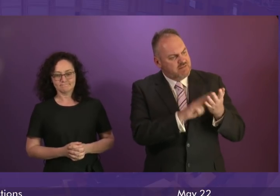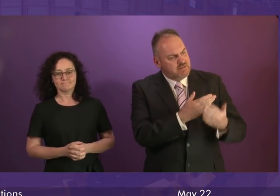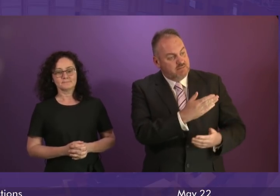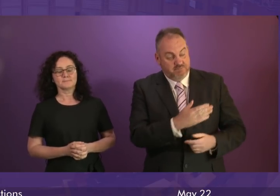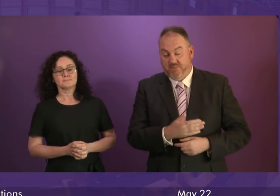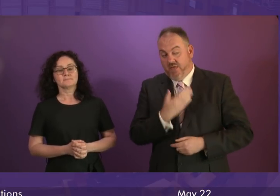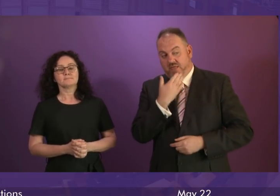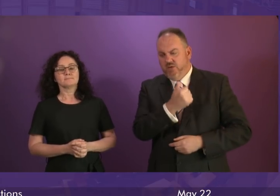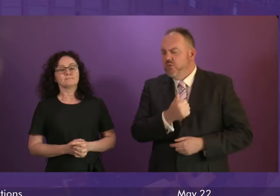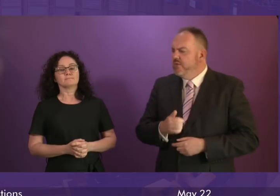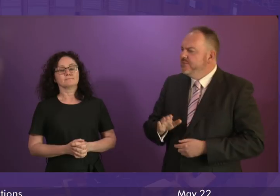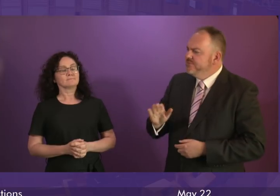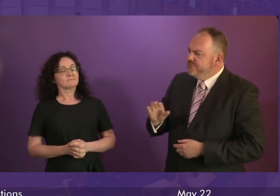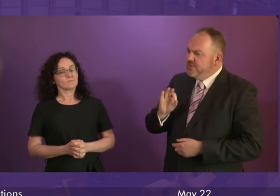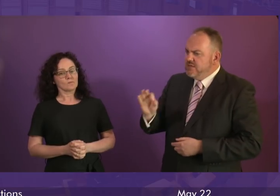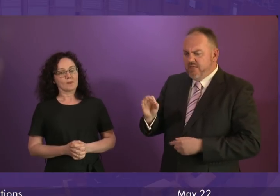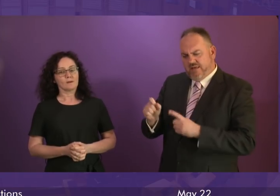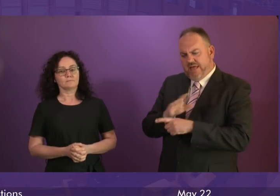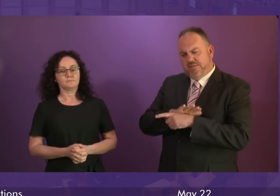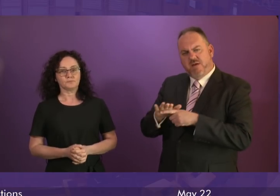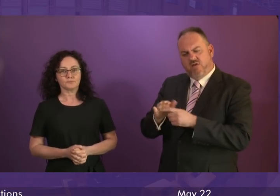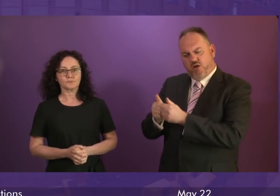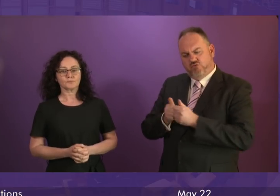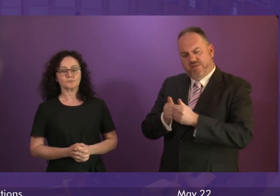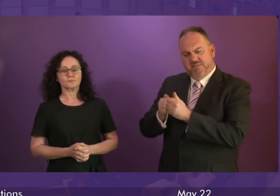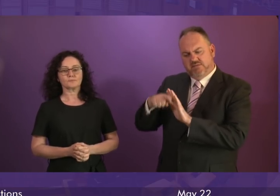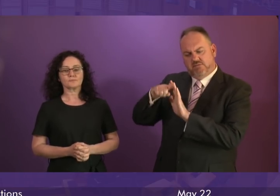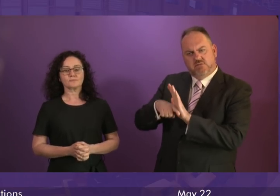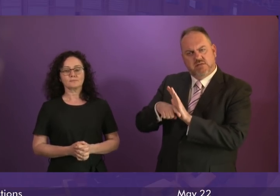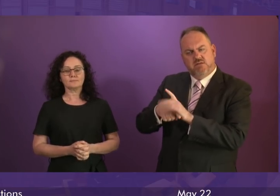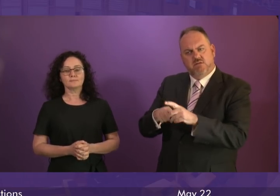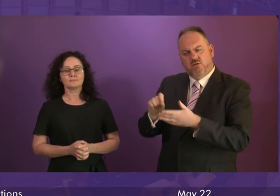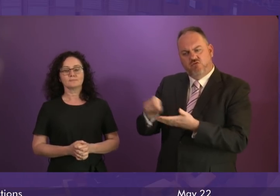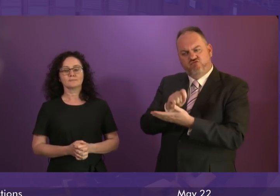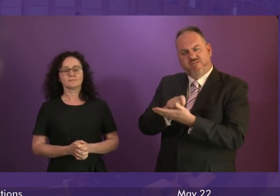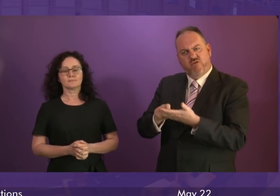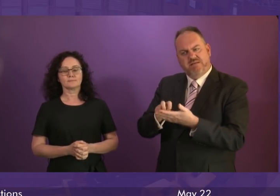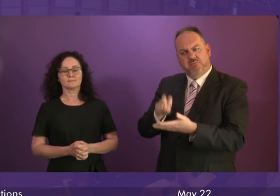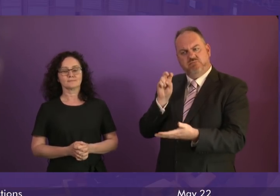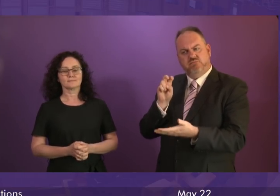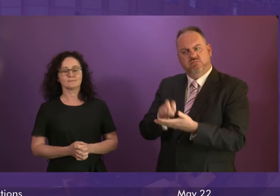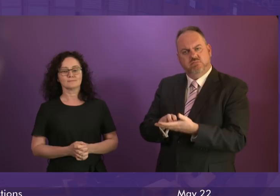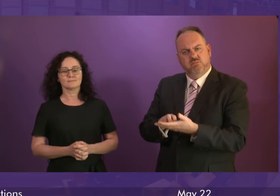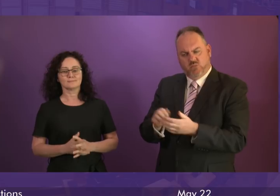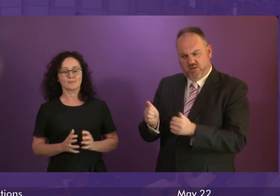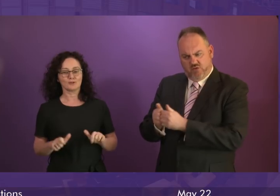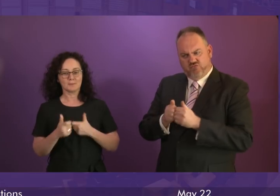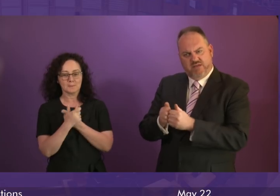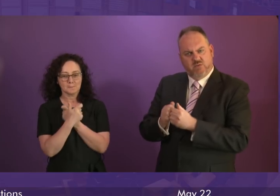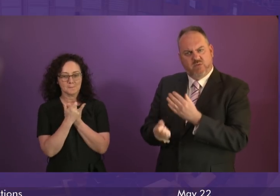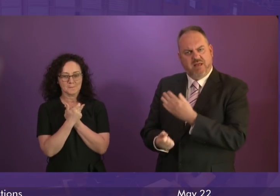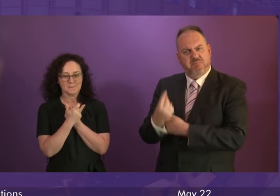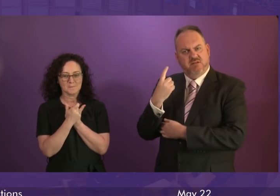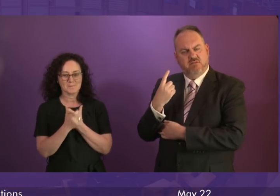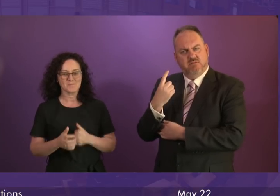the First Minister signed the Edinburgh Agreement, which made clear that the referendum would deliver a result that everyone would respect. Now, we know the First